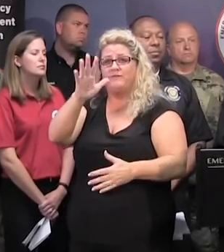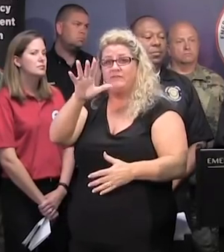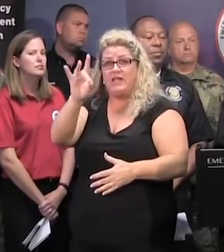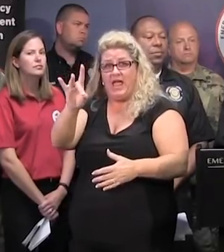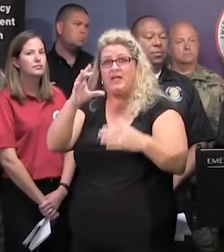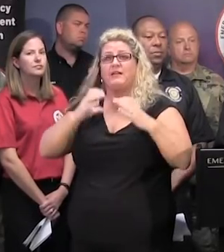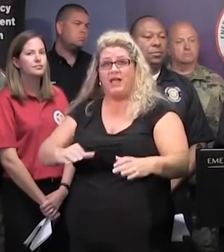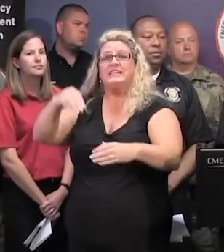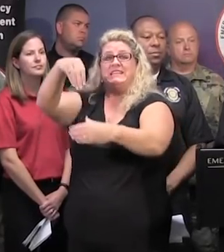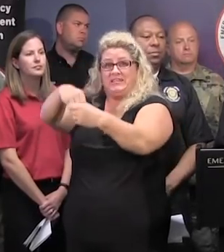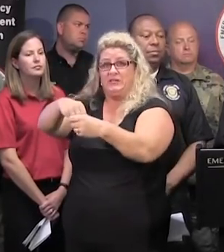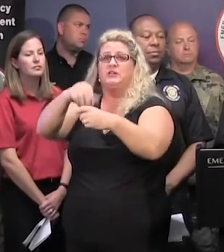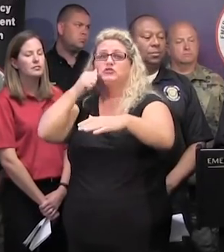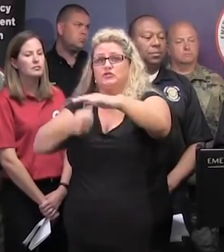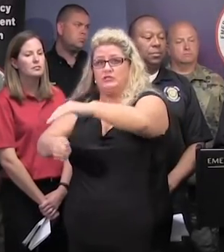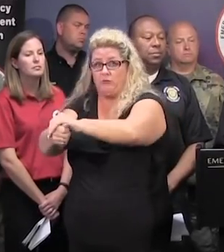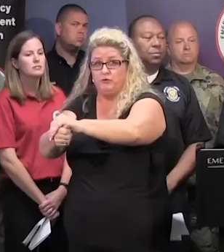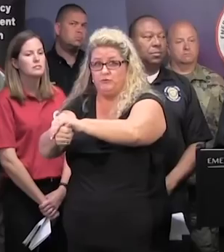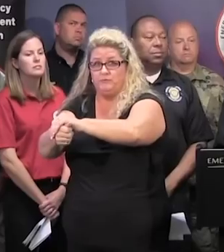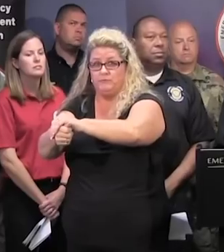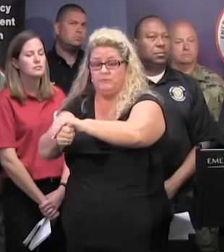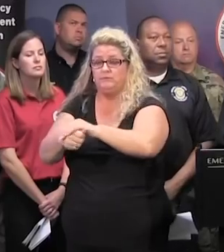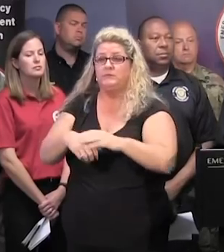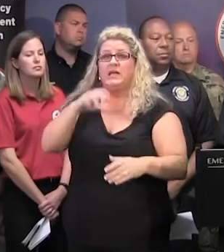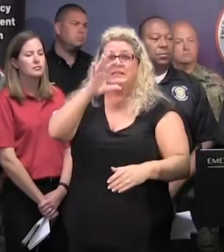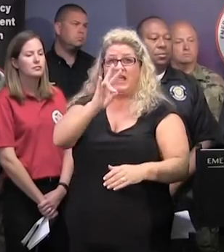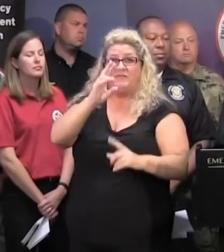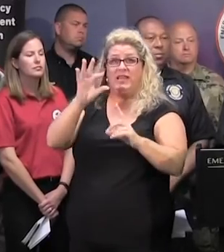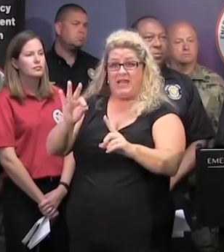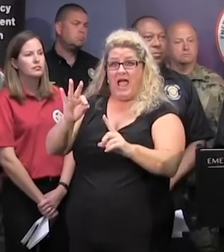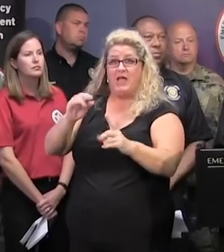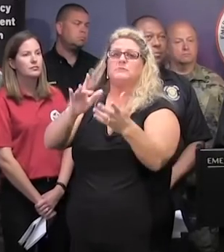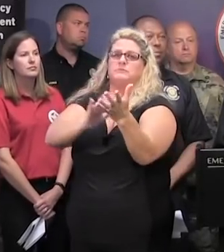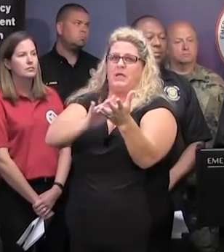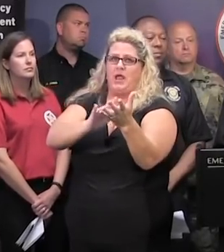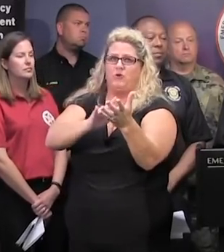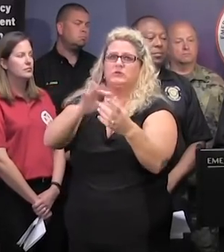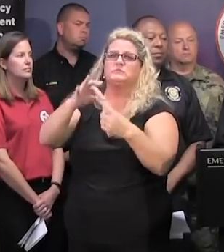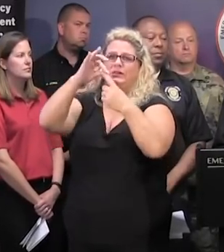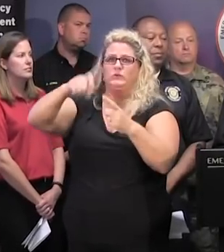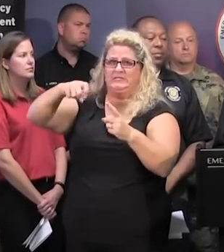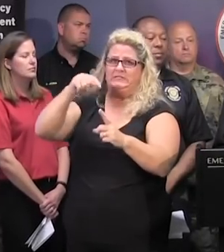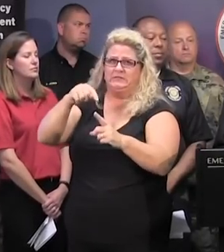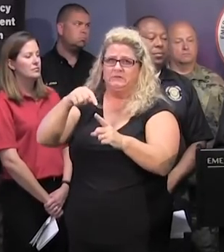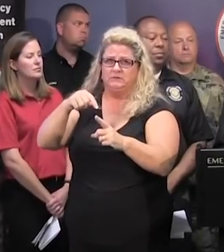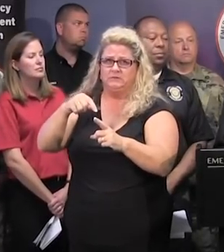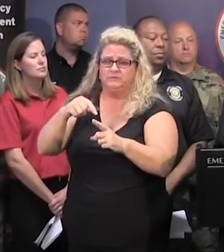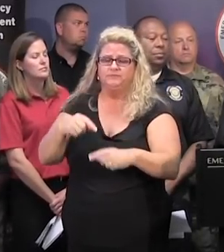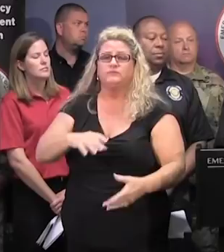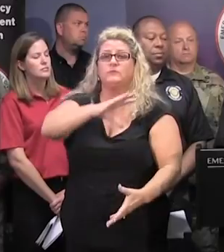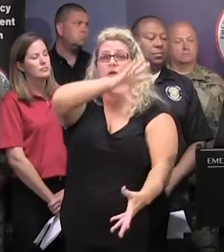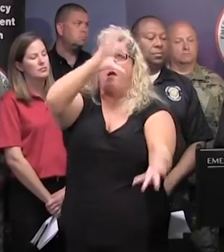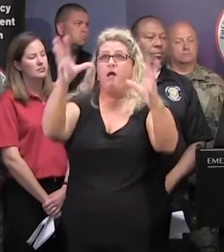in shelters across the state, 79 of which are special medical needs. Our current